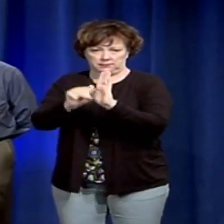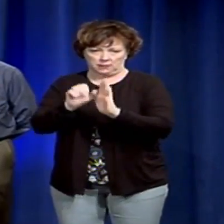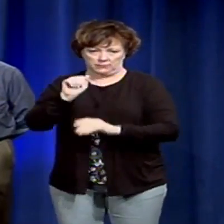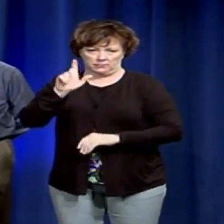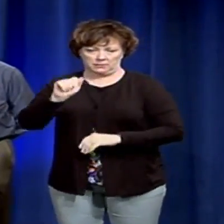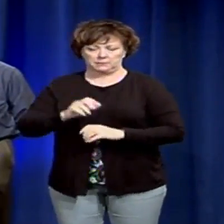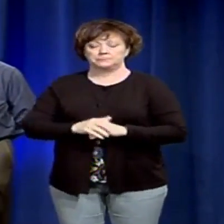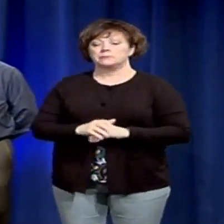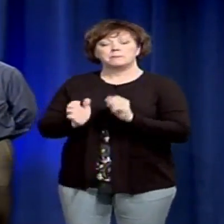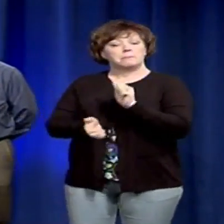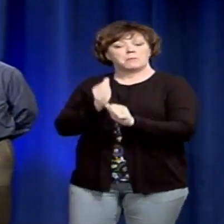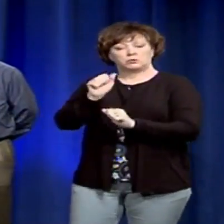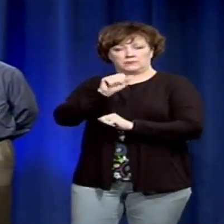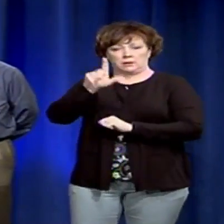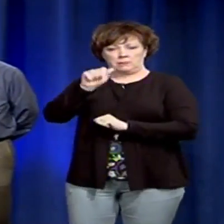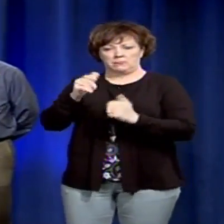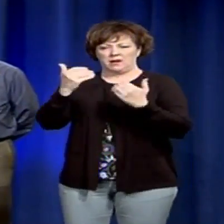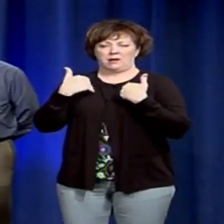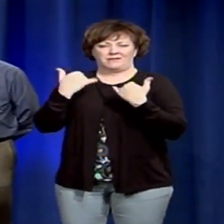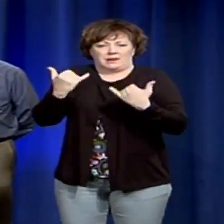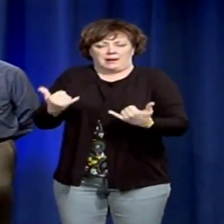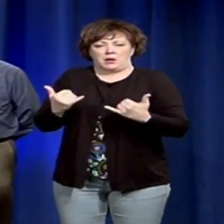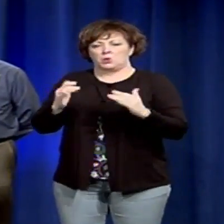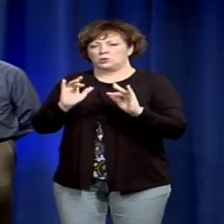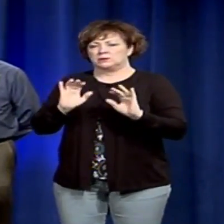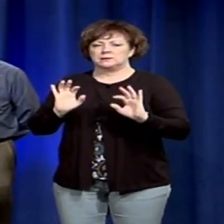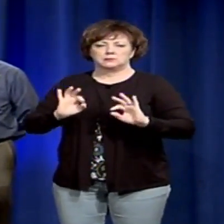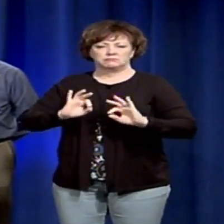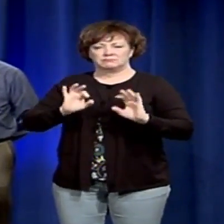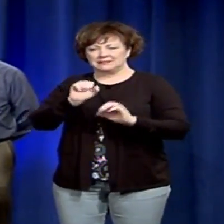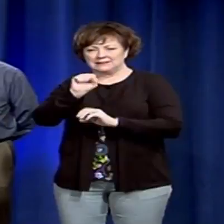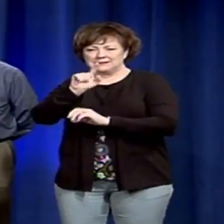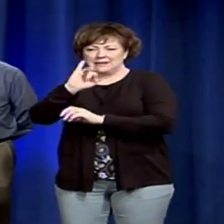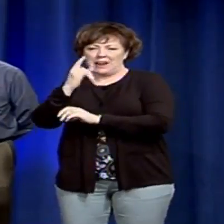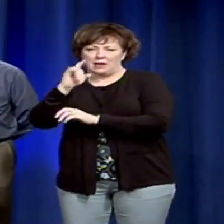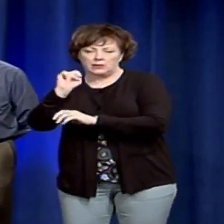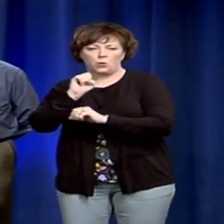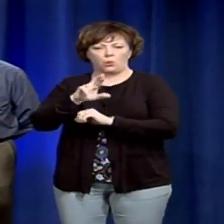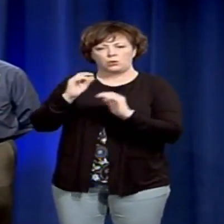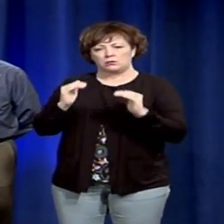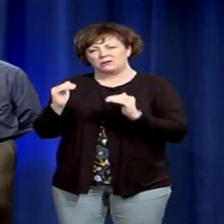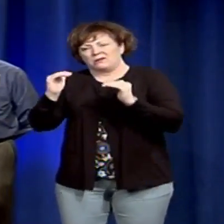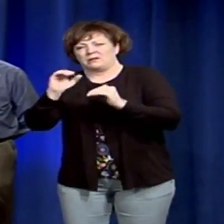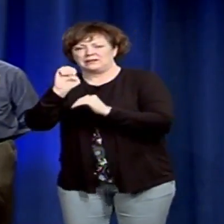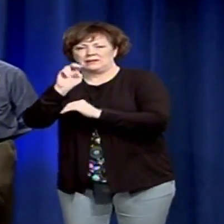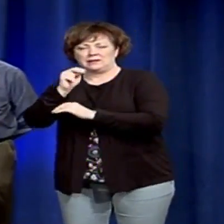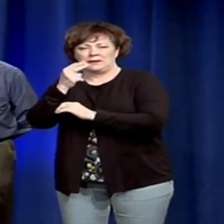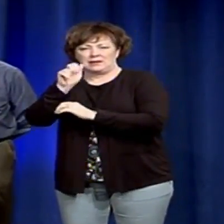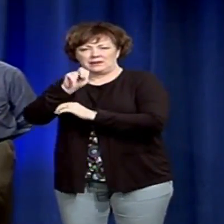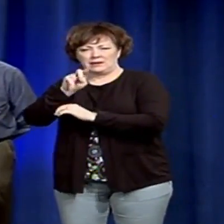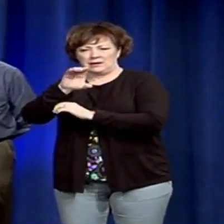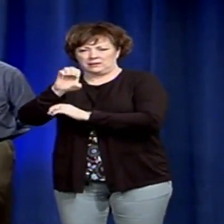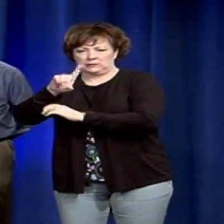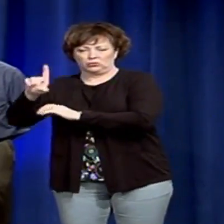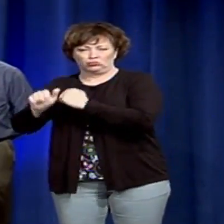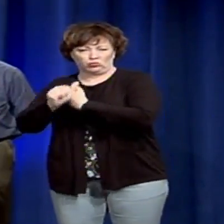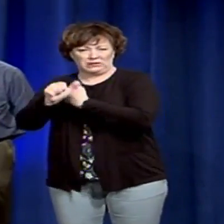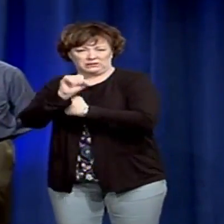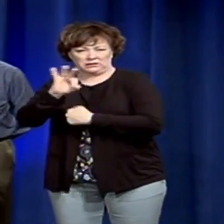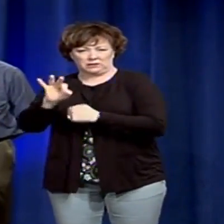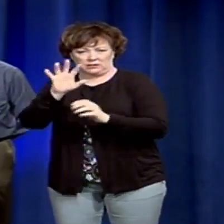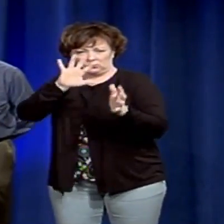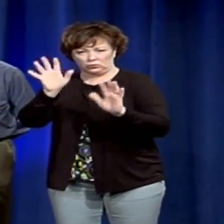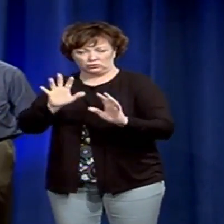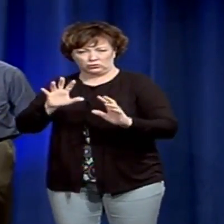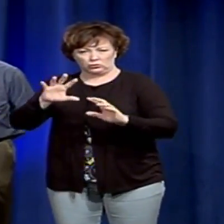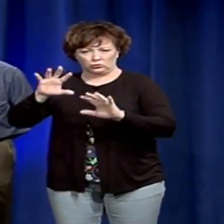While most of our state is under a slight or enhanced risk of severe storms, the northern part of our state is under a